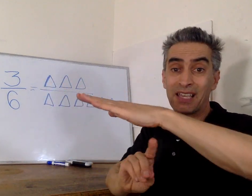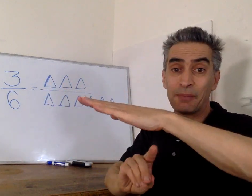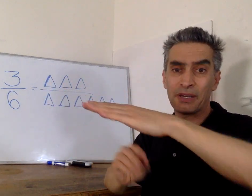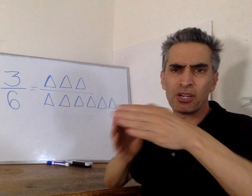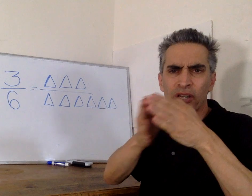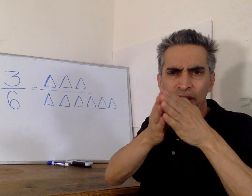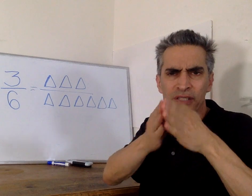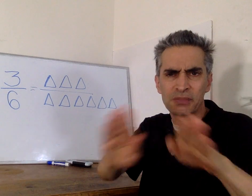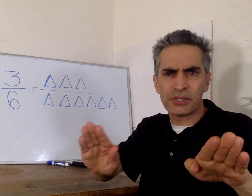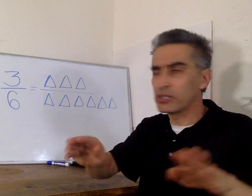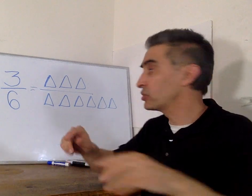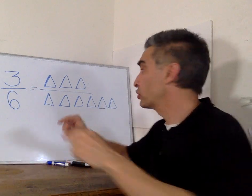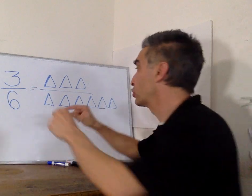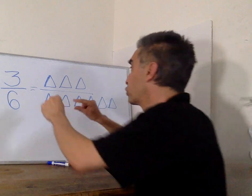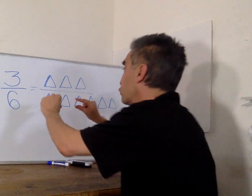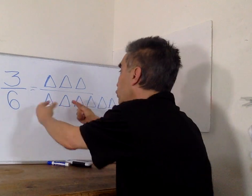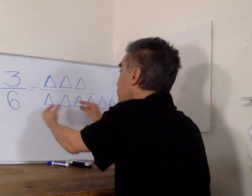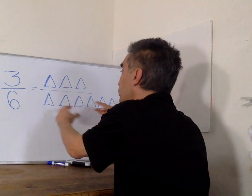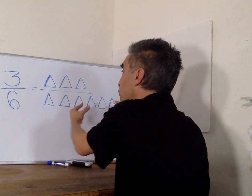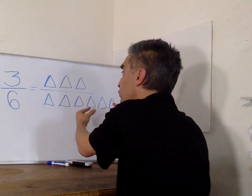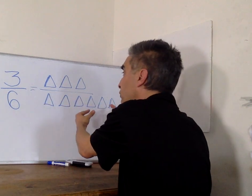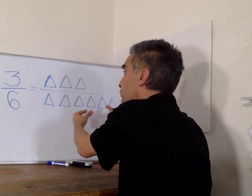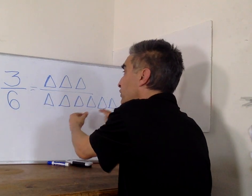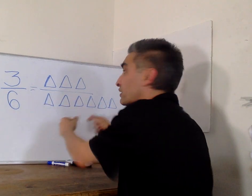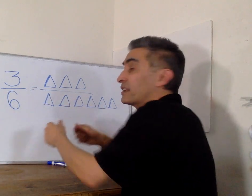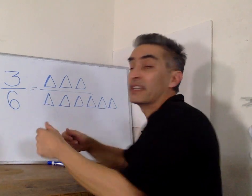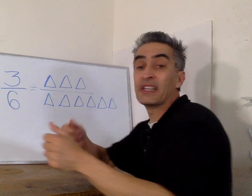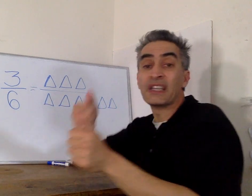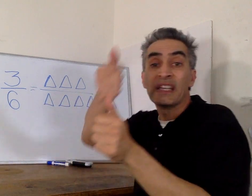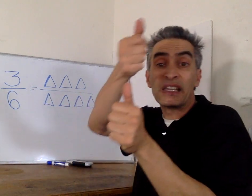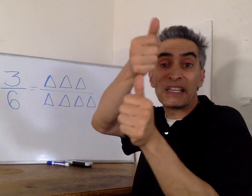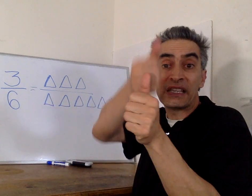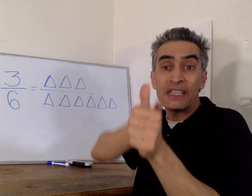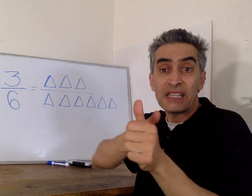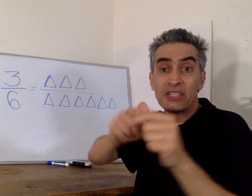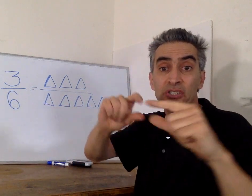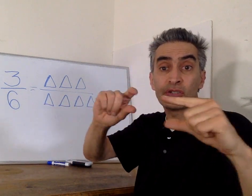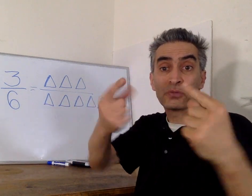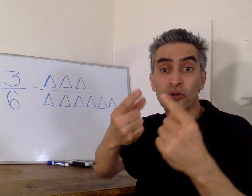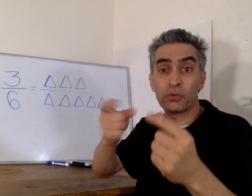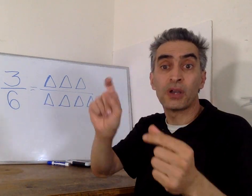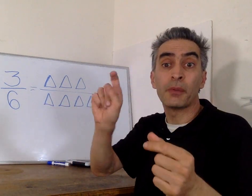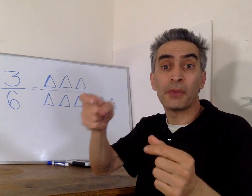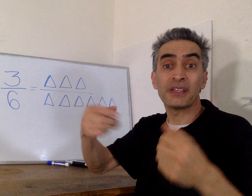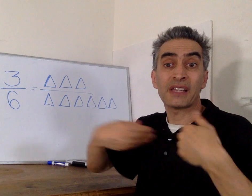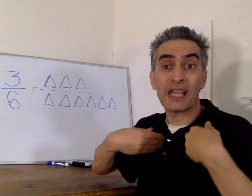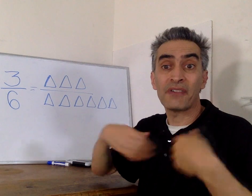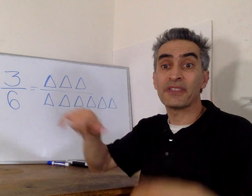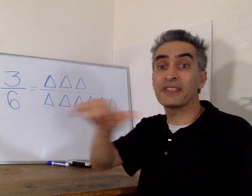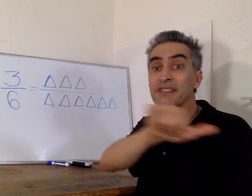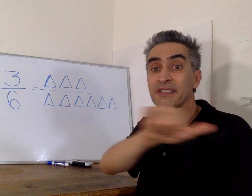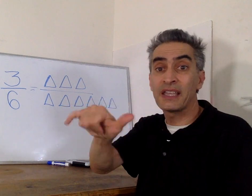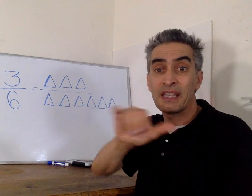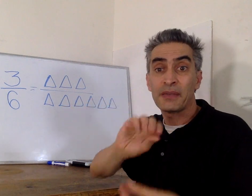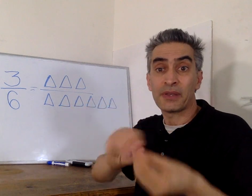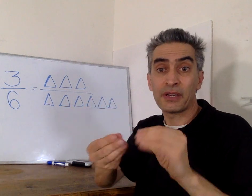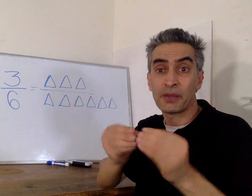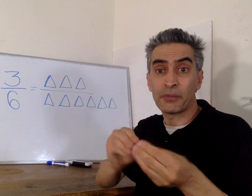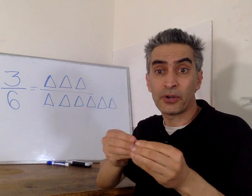and split that into different groups as well. Each group must have the same